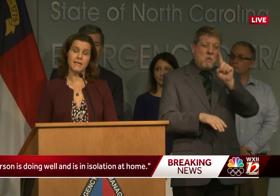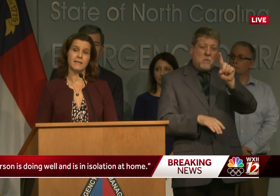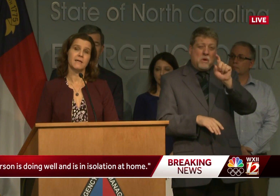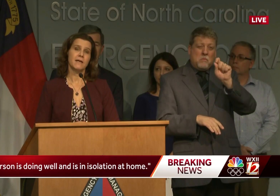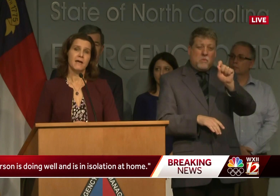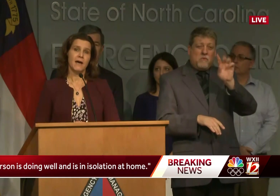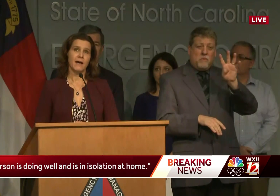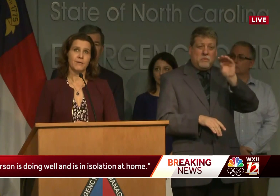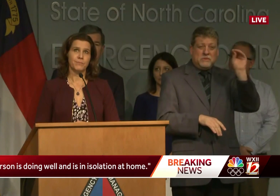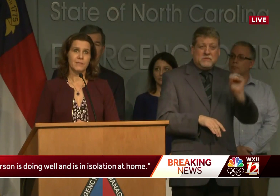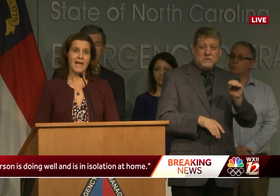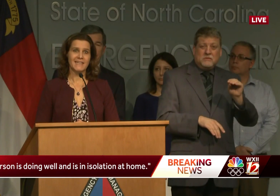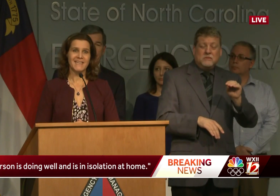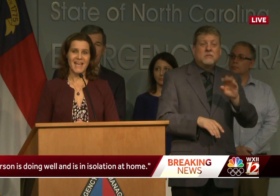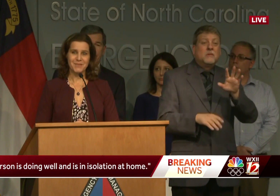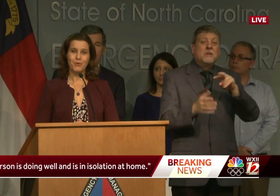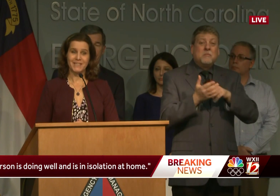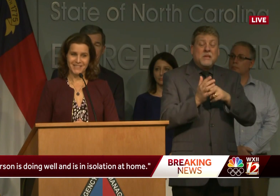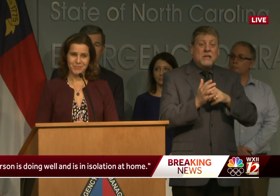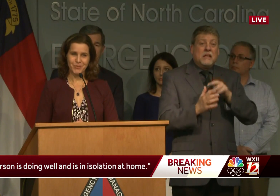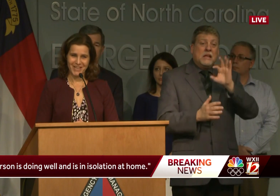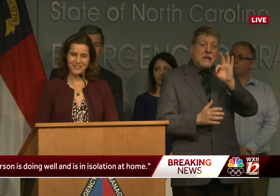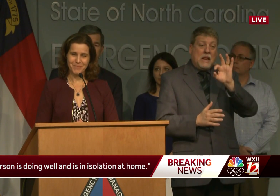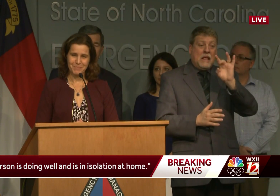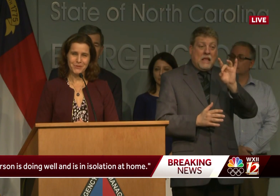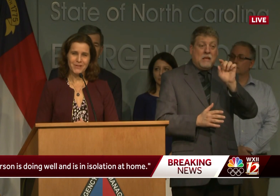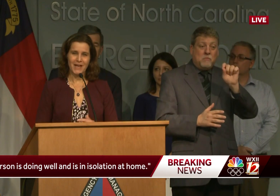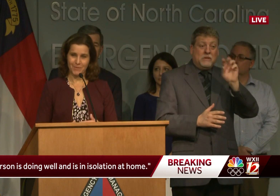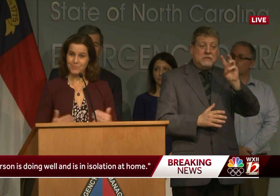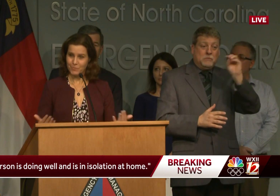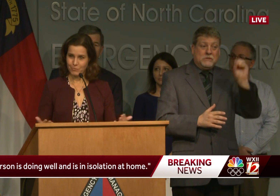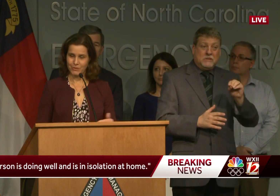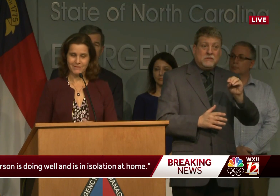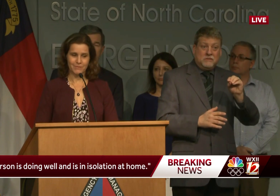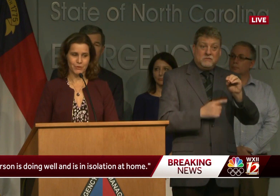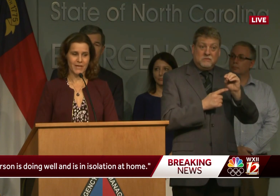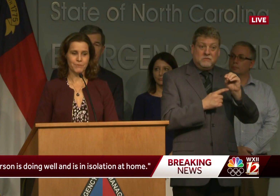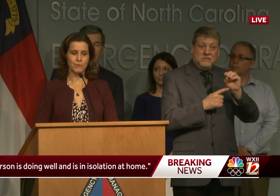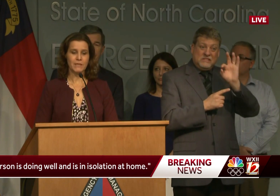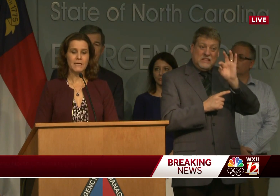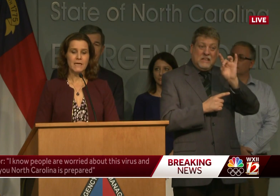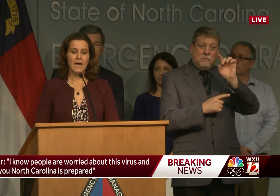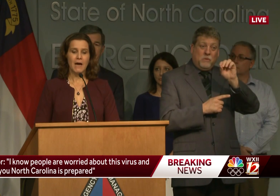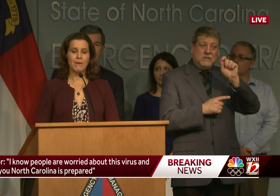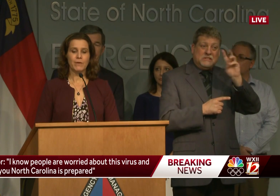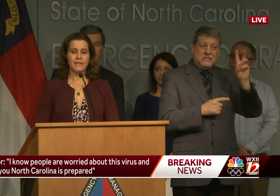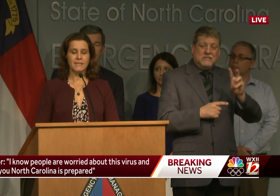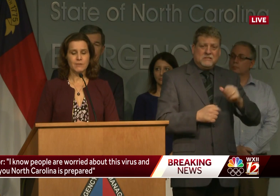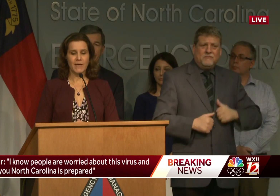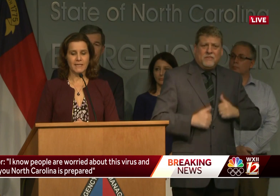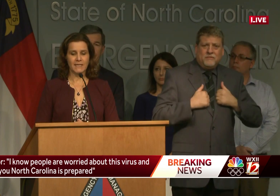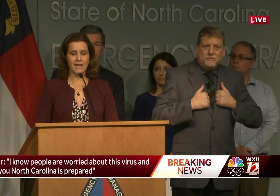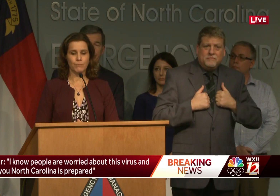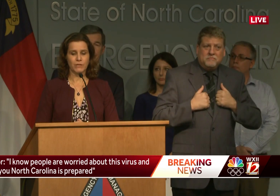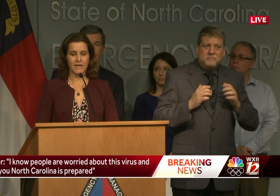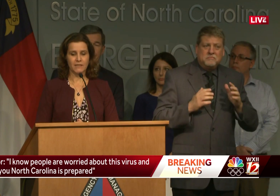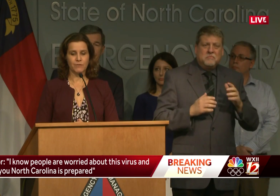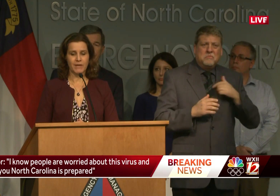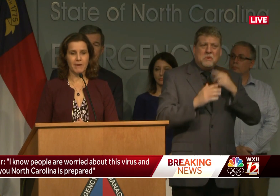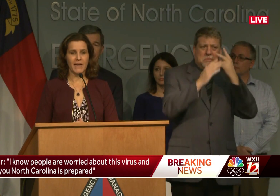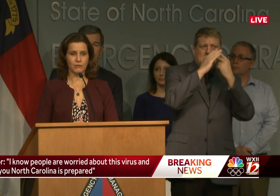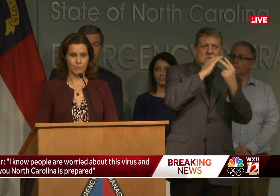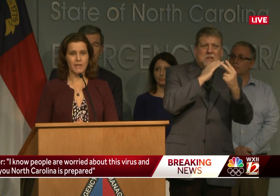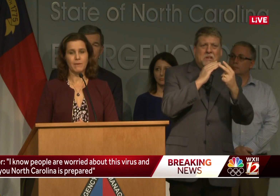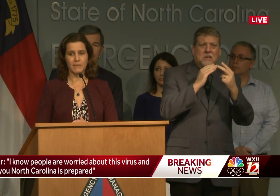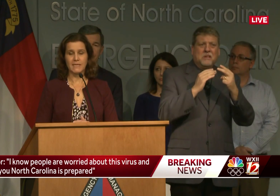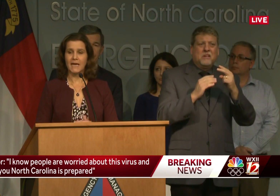meaning 98.6% of people would get through it. And we anticipate that that mortality